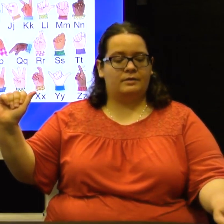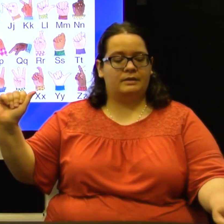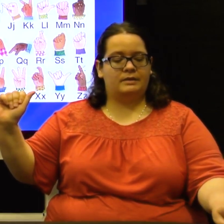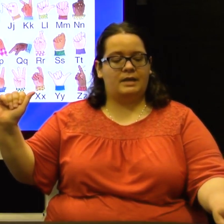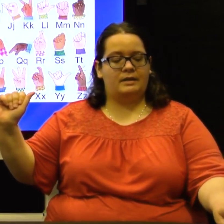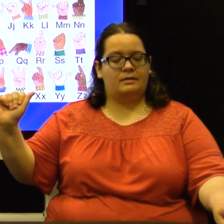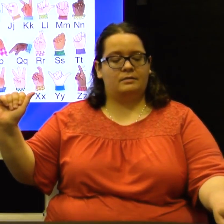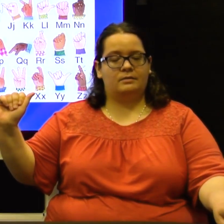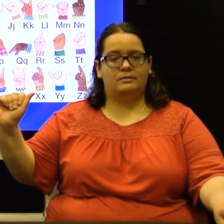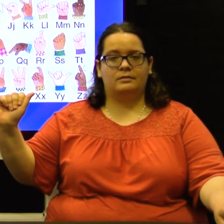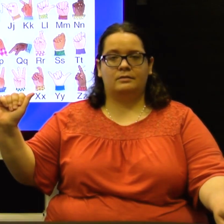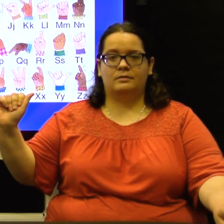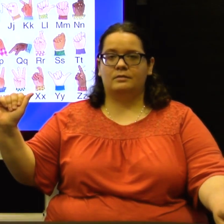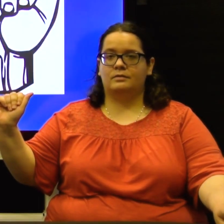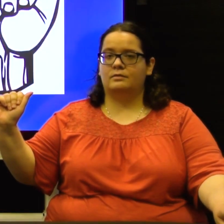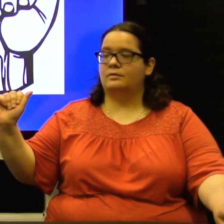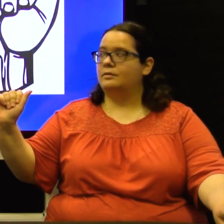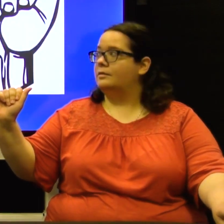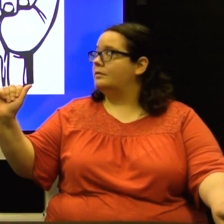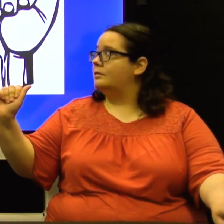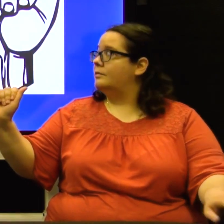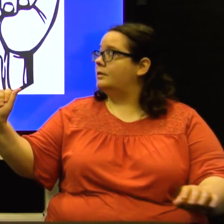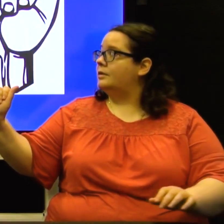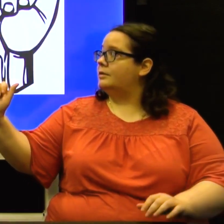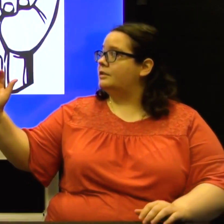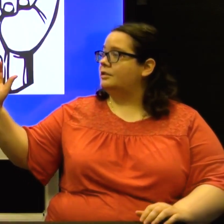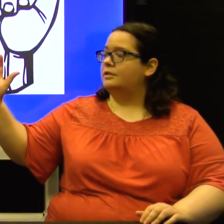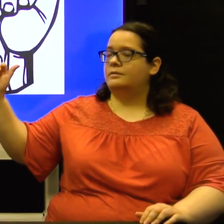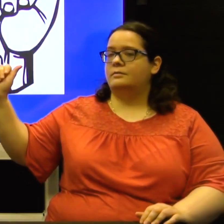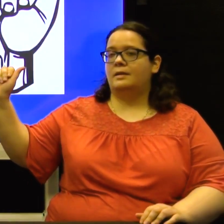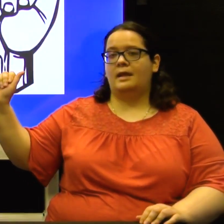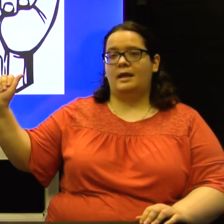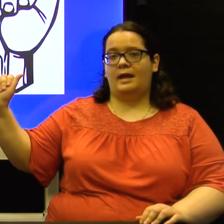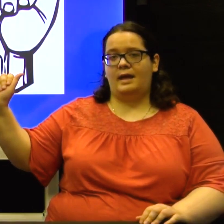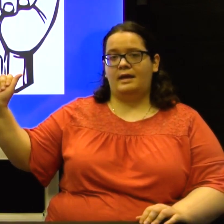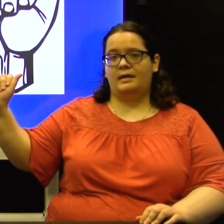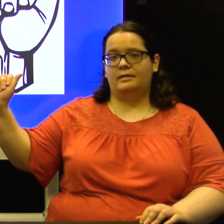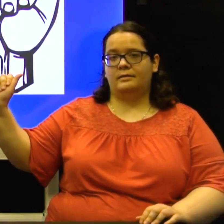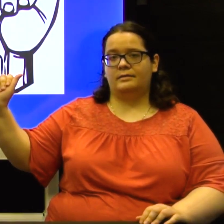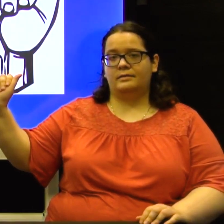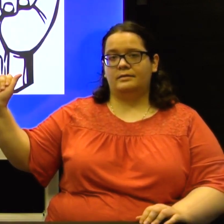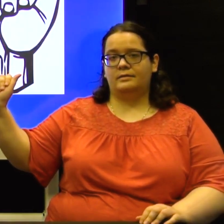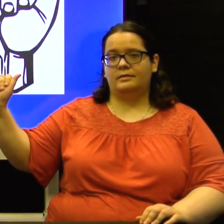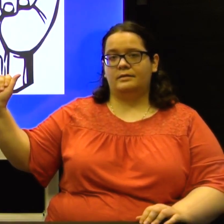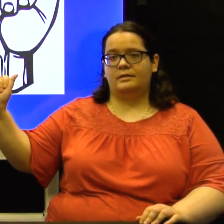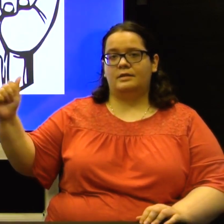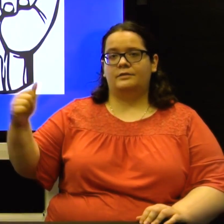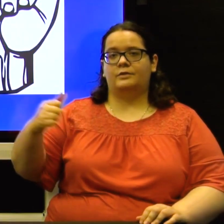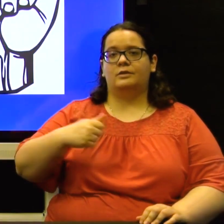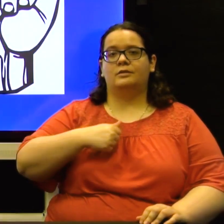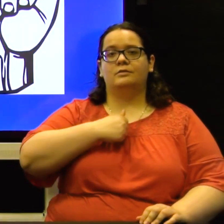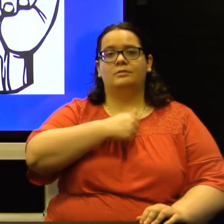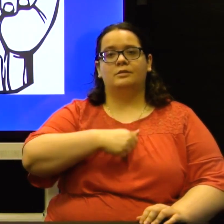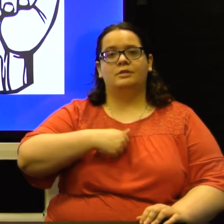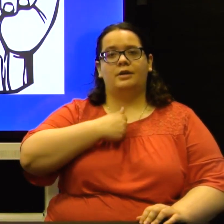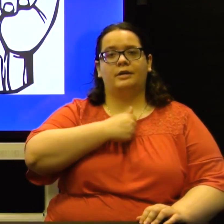instead, we're going to learn A is for sorry.